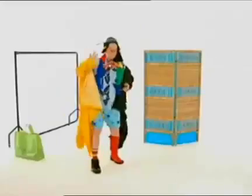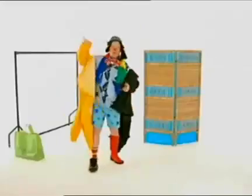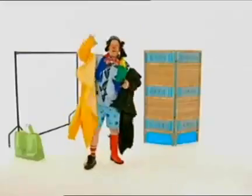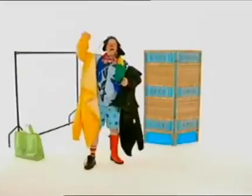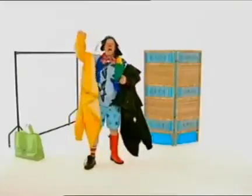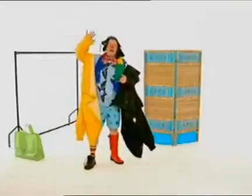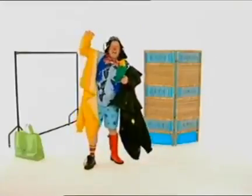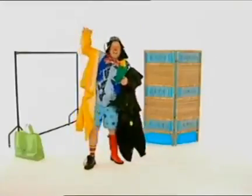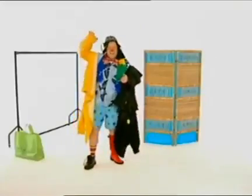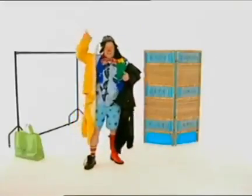Bye-bye.